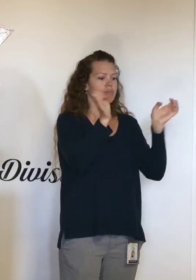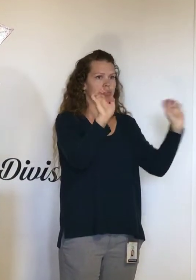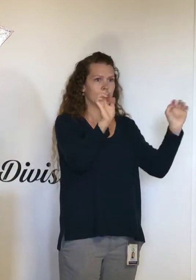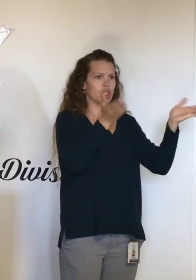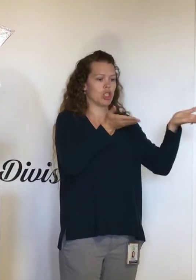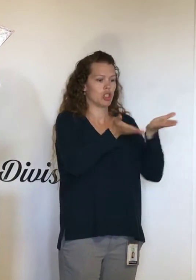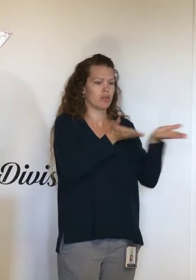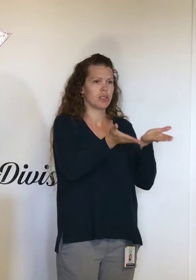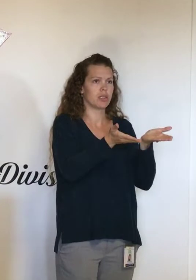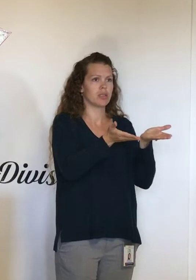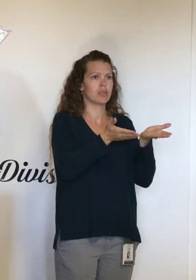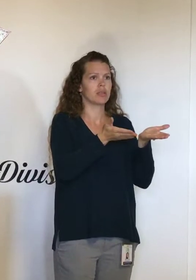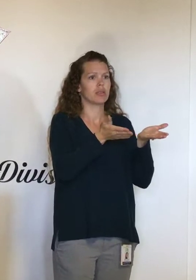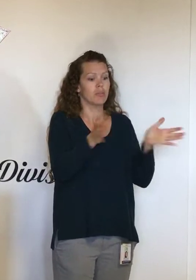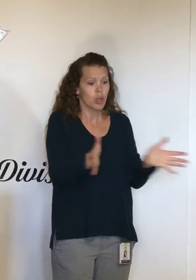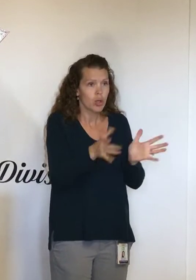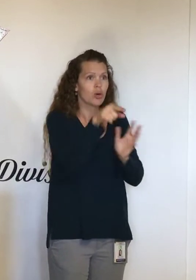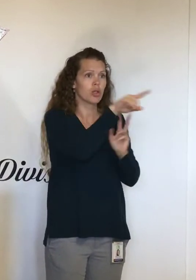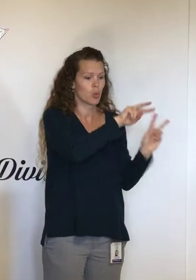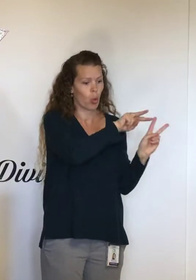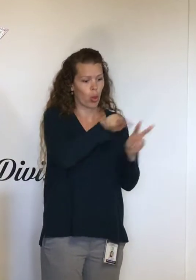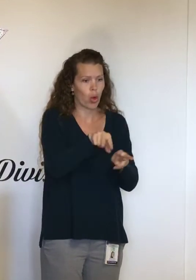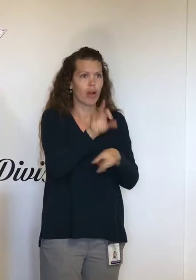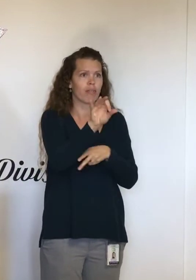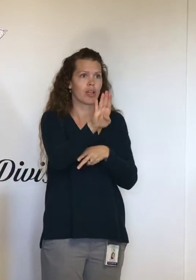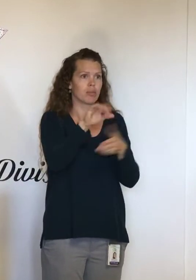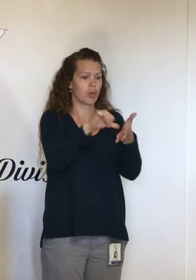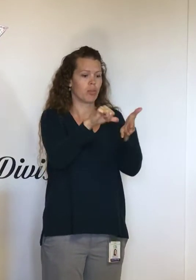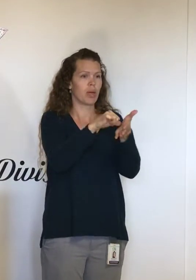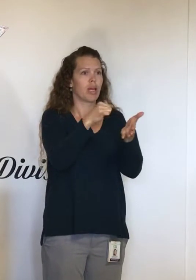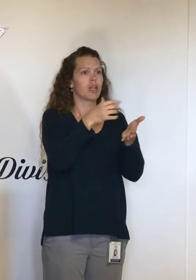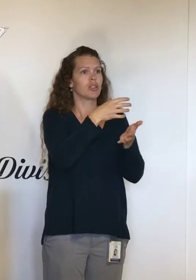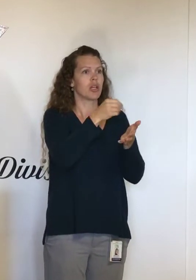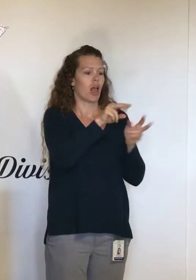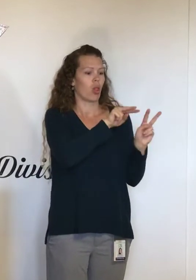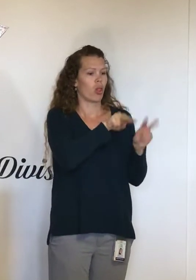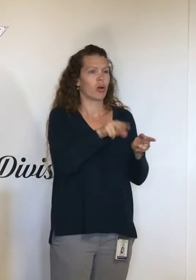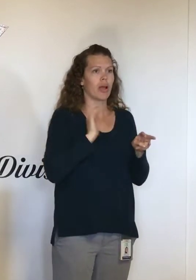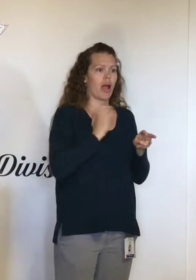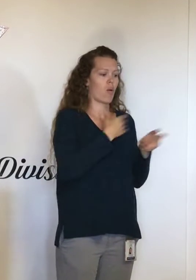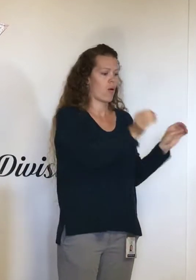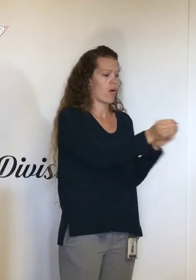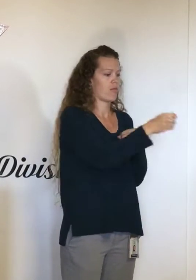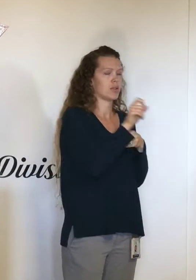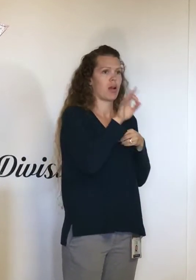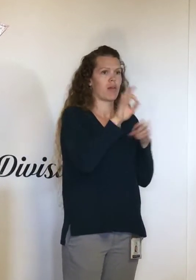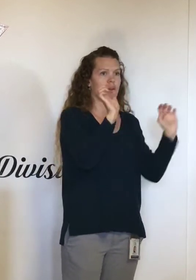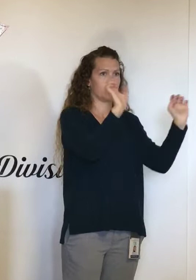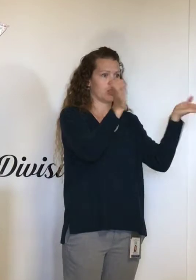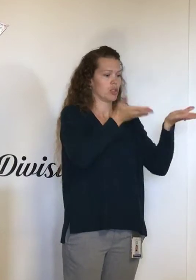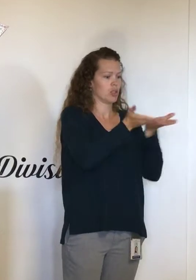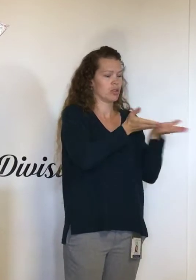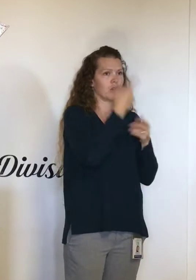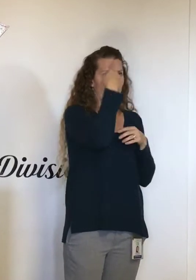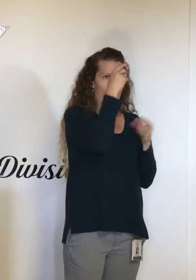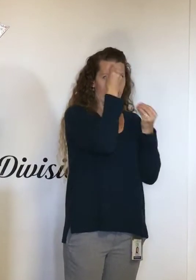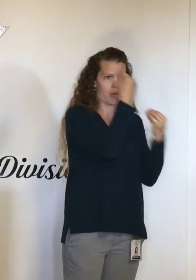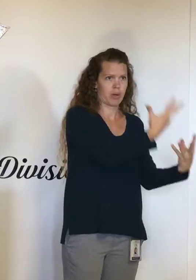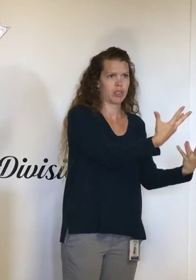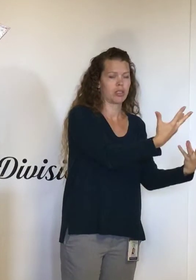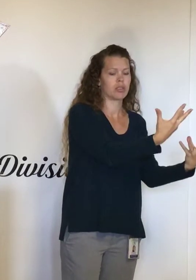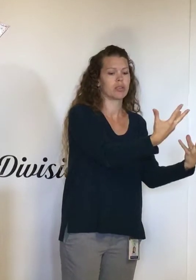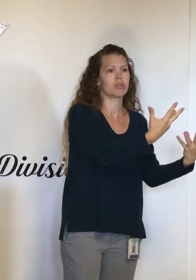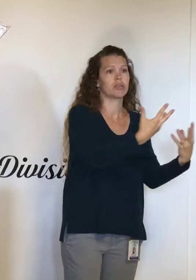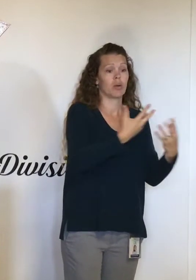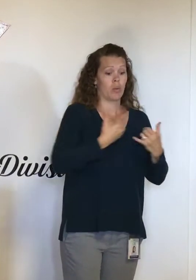look at that website, look at our Facebook page to get the latest information. And as soon as we have information, we'll be pushing that out. At this time,